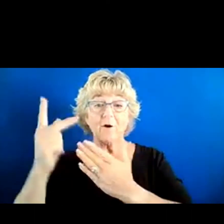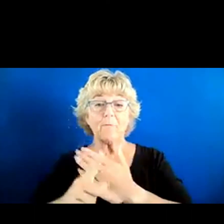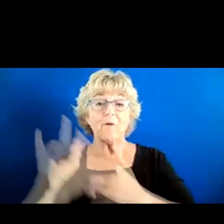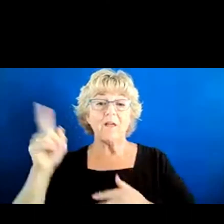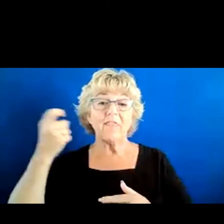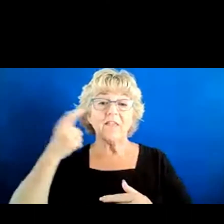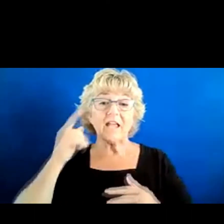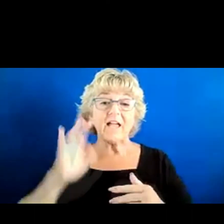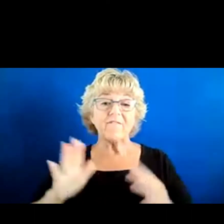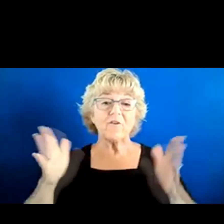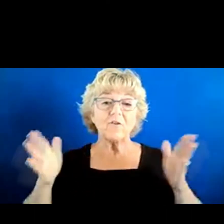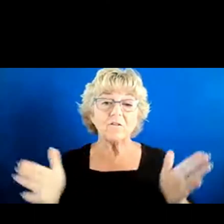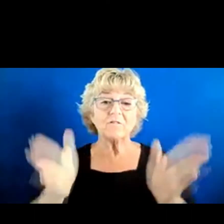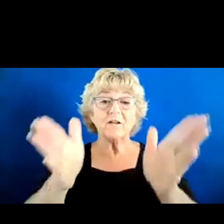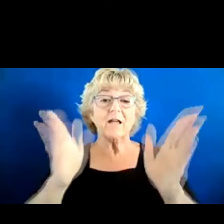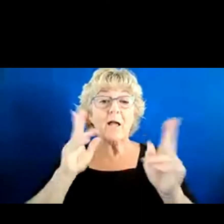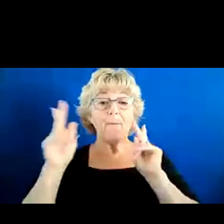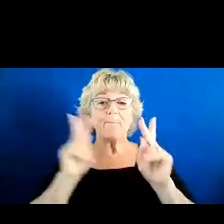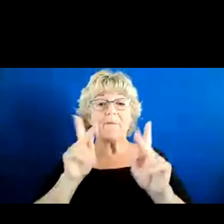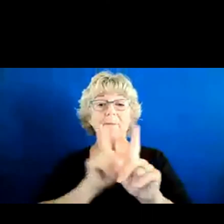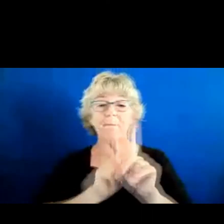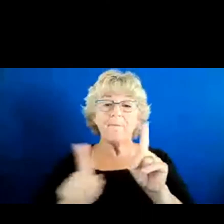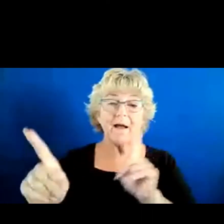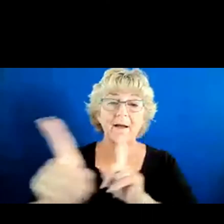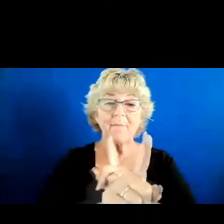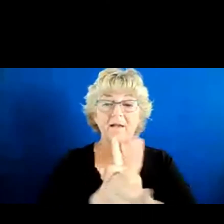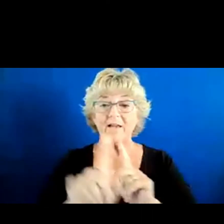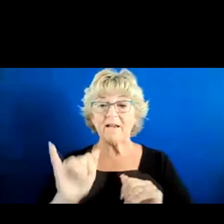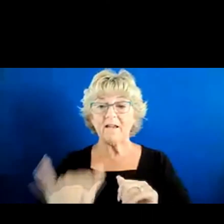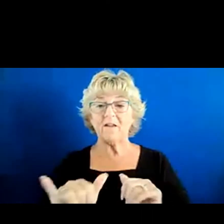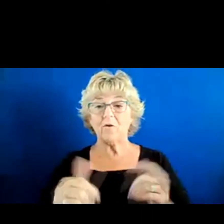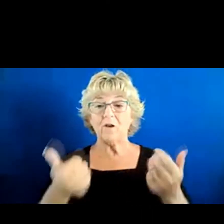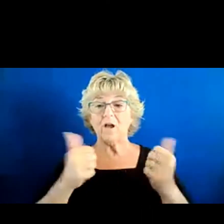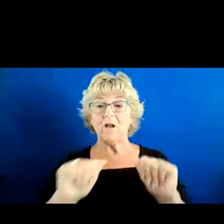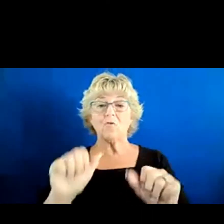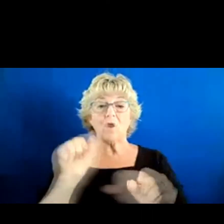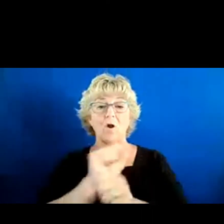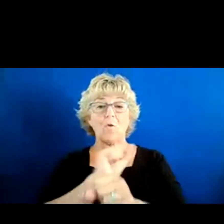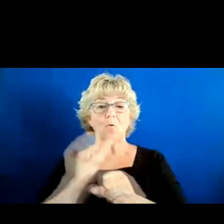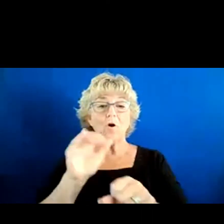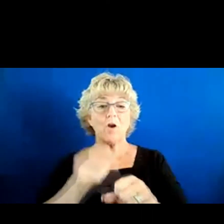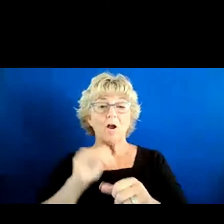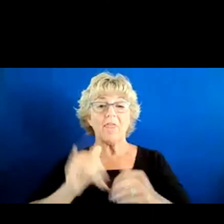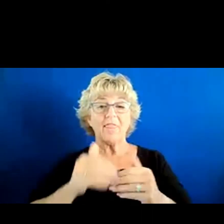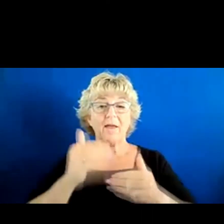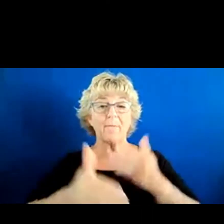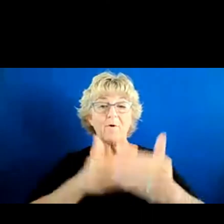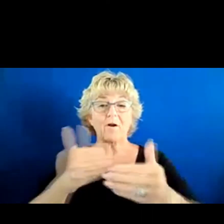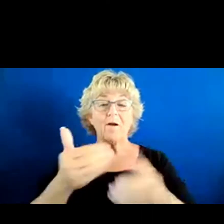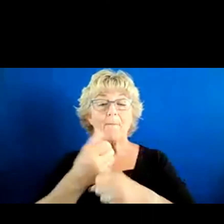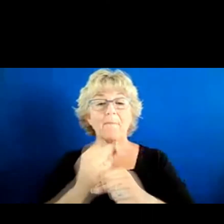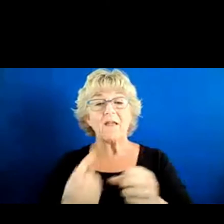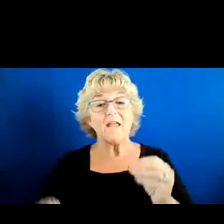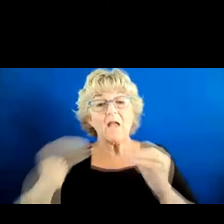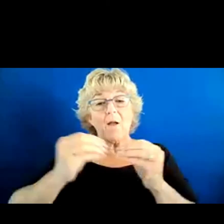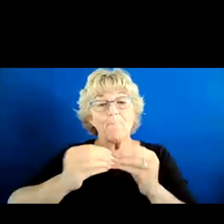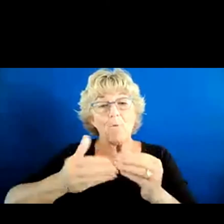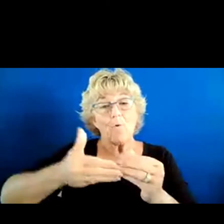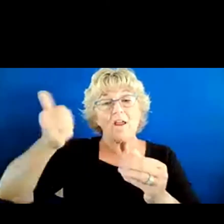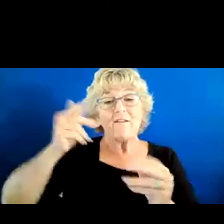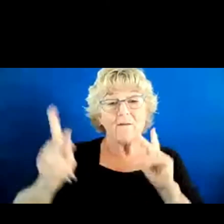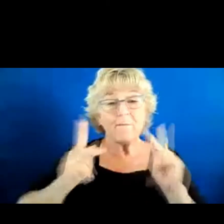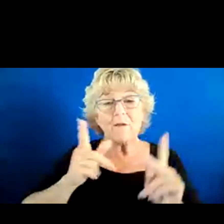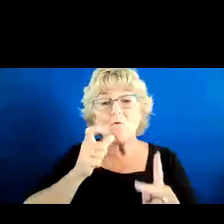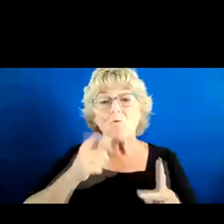is pushing to kind of have people bypass that process, but also to try and work on that process and make it more easy for people with